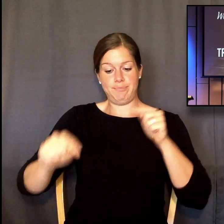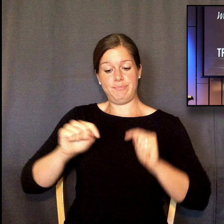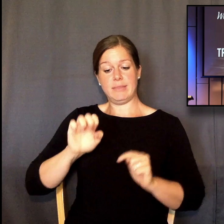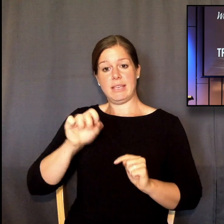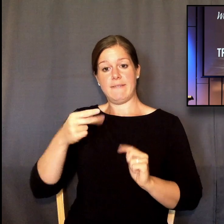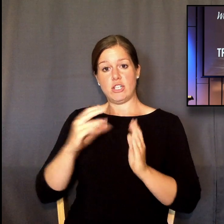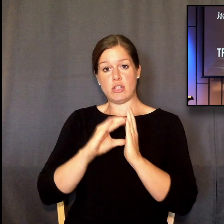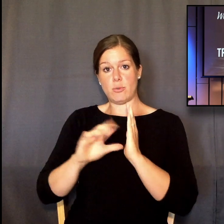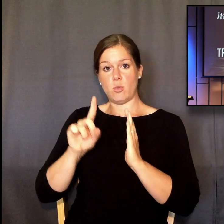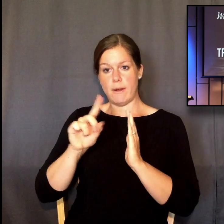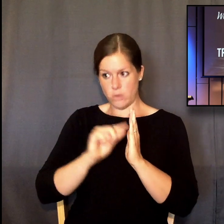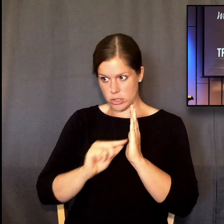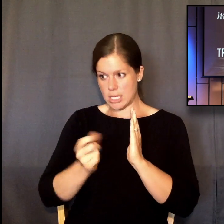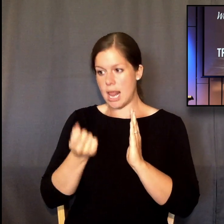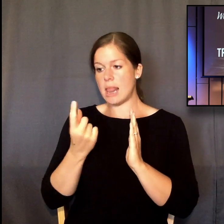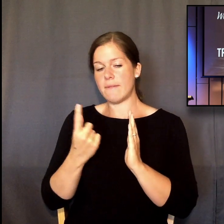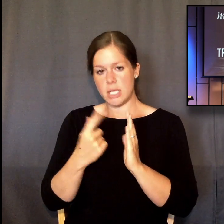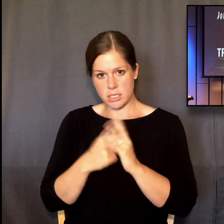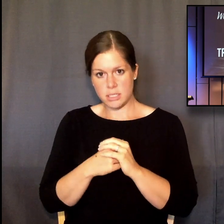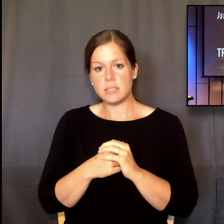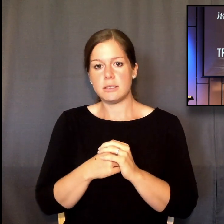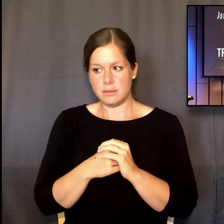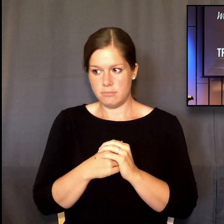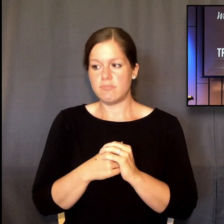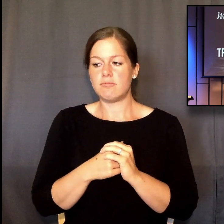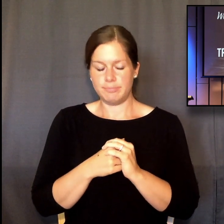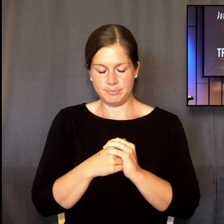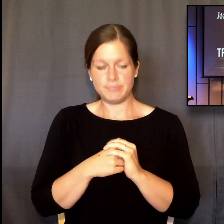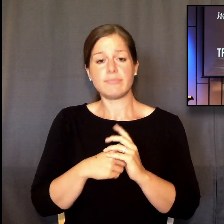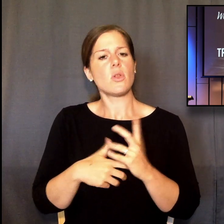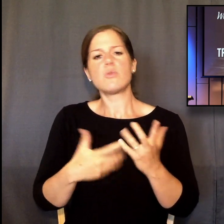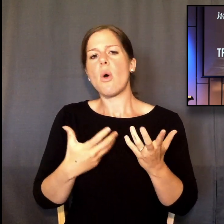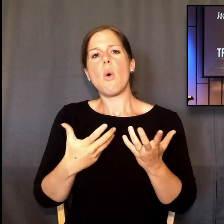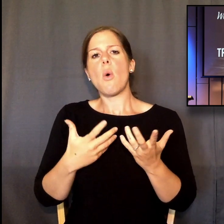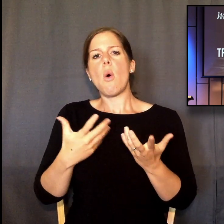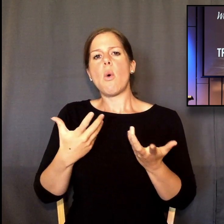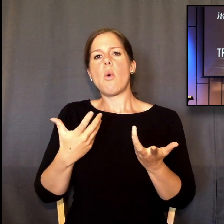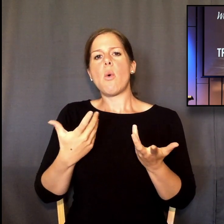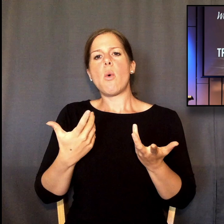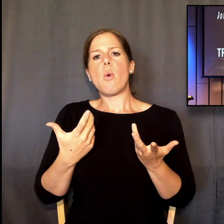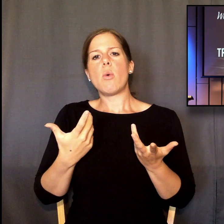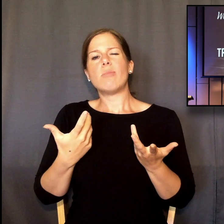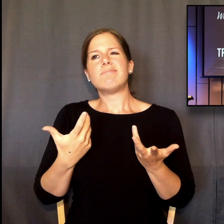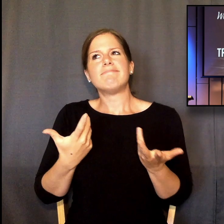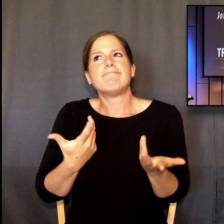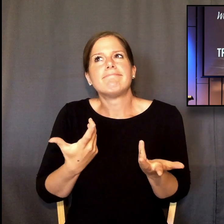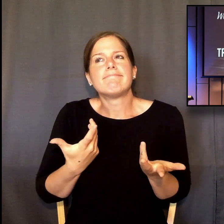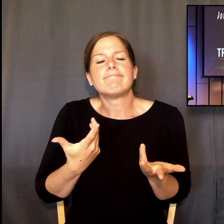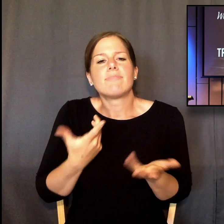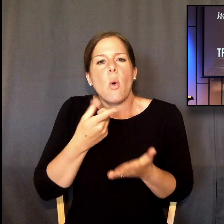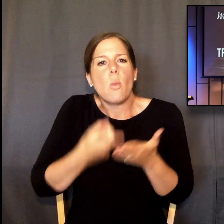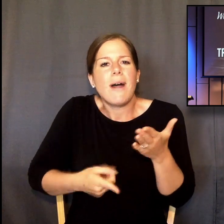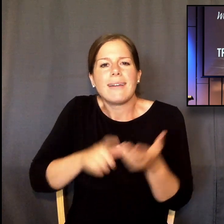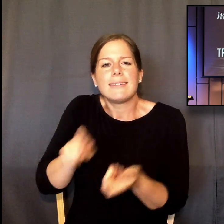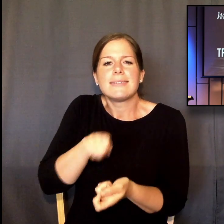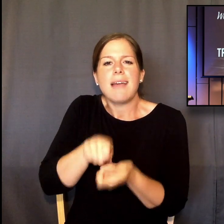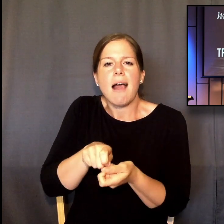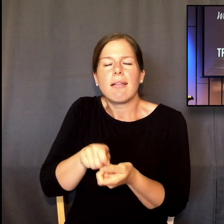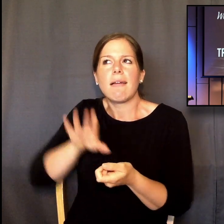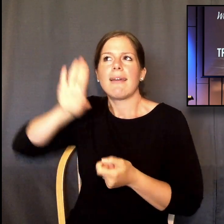1 11. On what basis is God working all things? What is he working all things to accomplish? What's the goal? What's